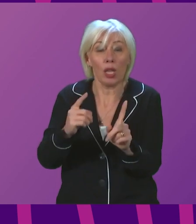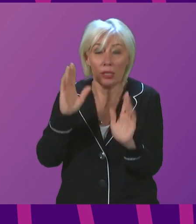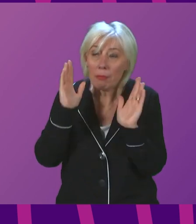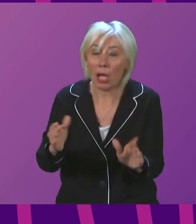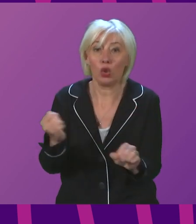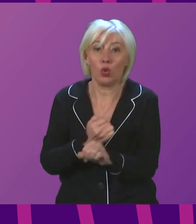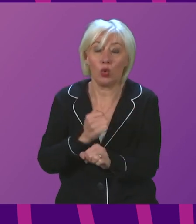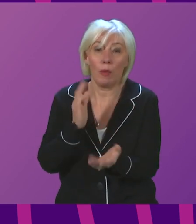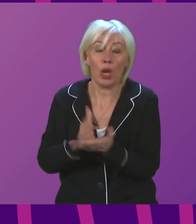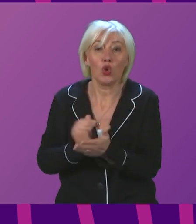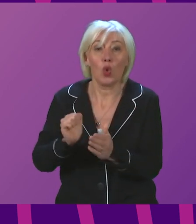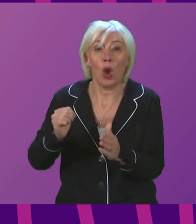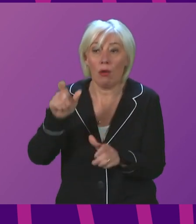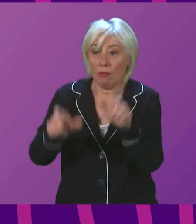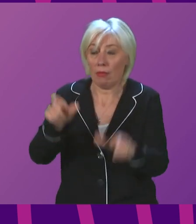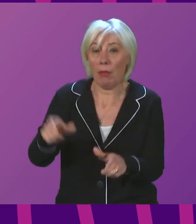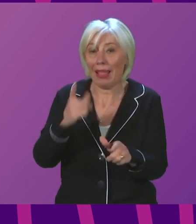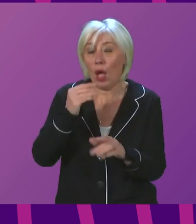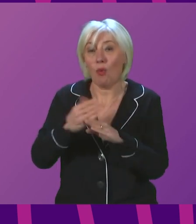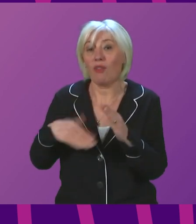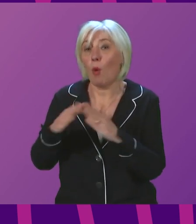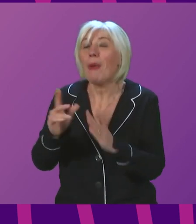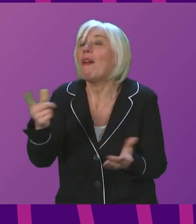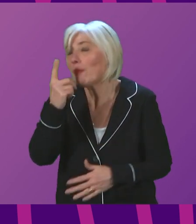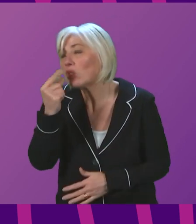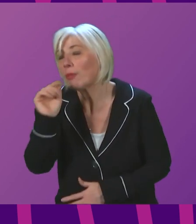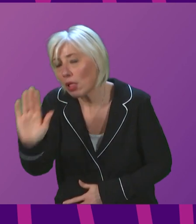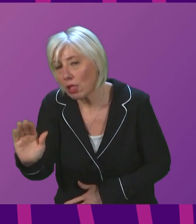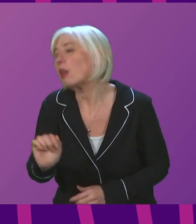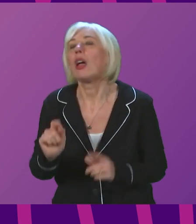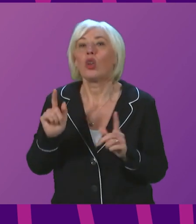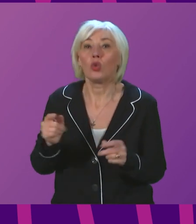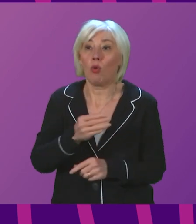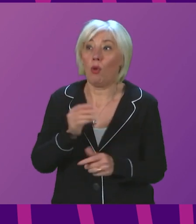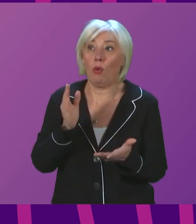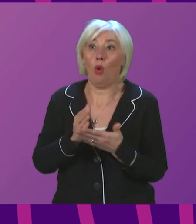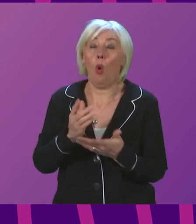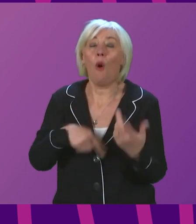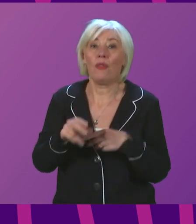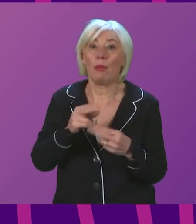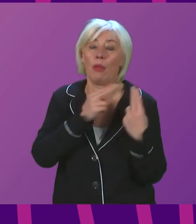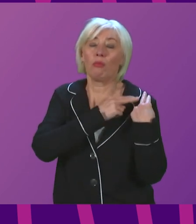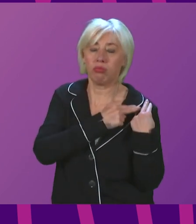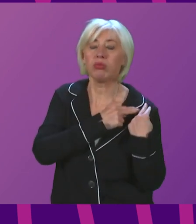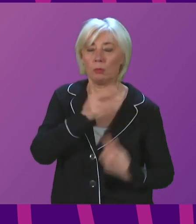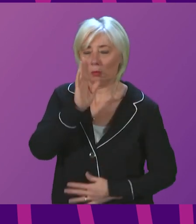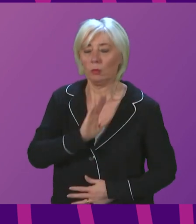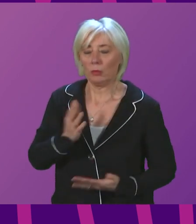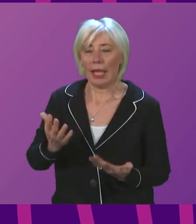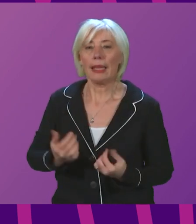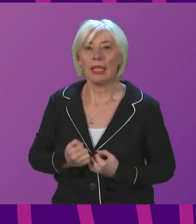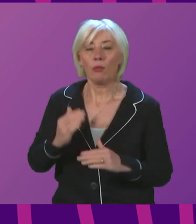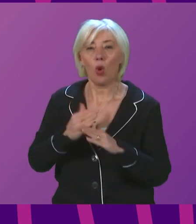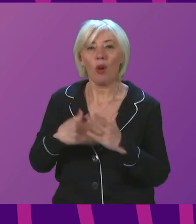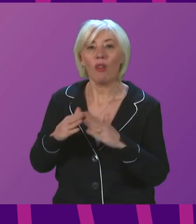employees to work at home if they can. We expect businesses and employees to take this requirement seriously. Working from home